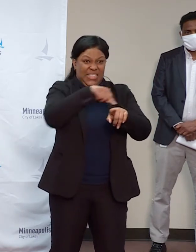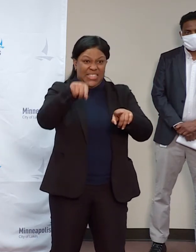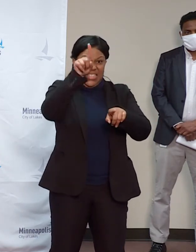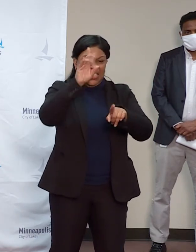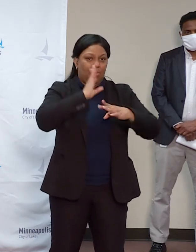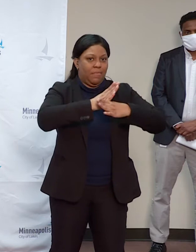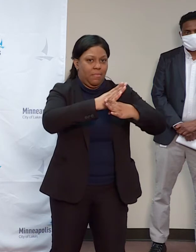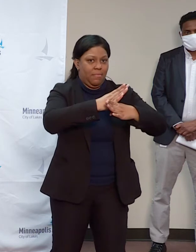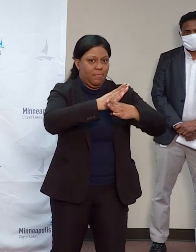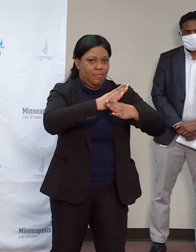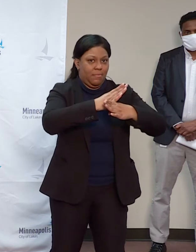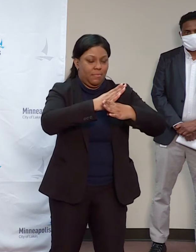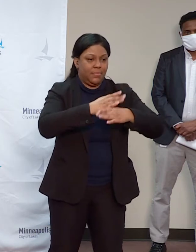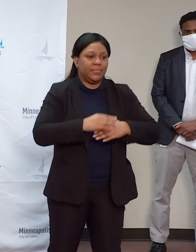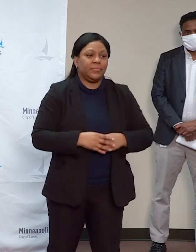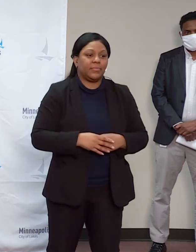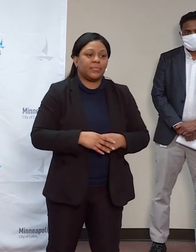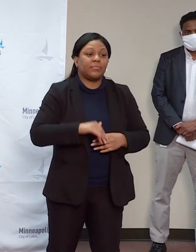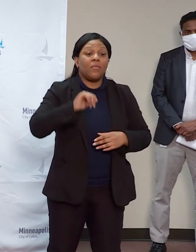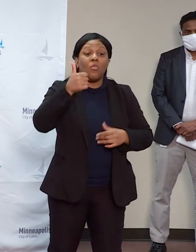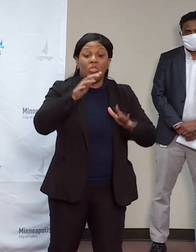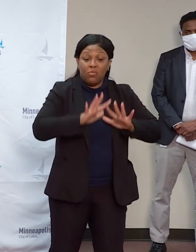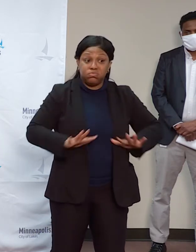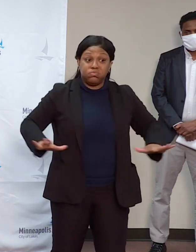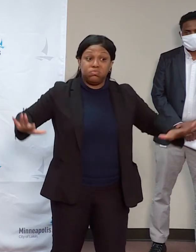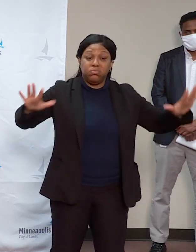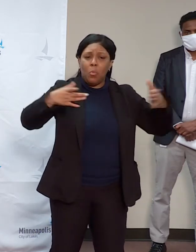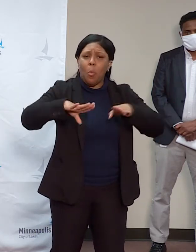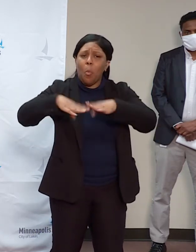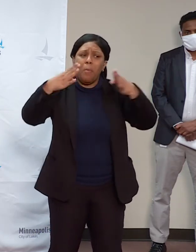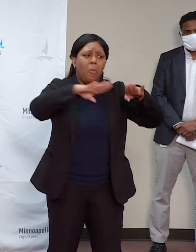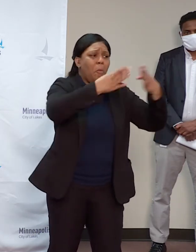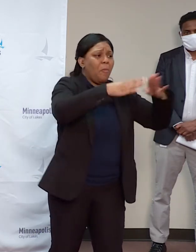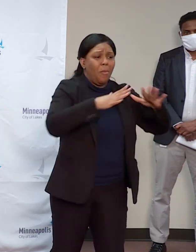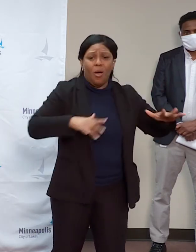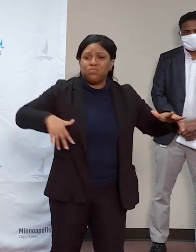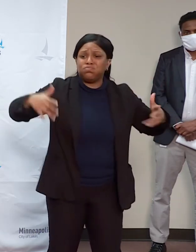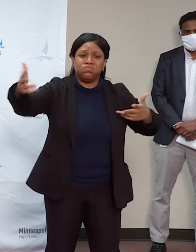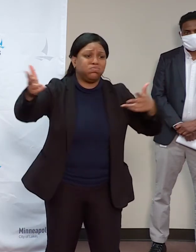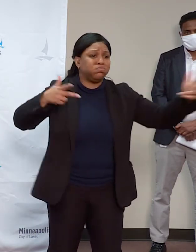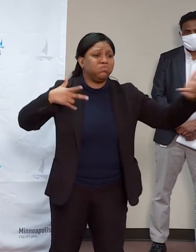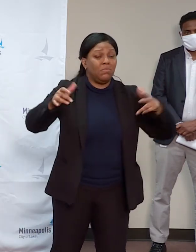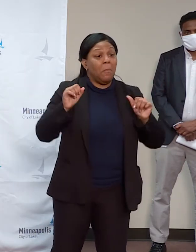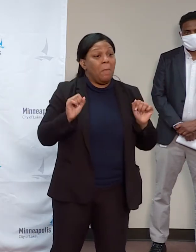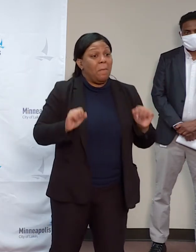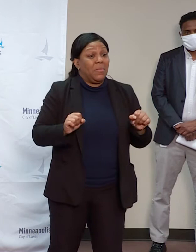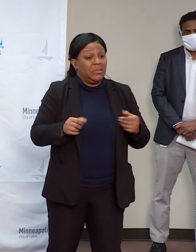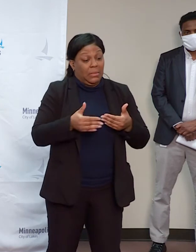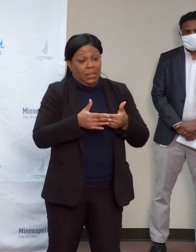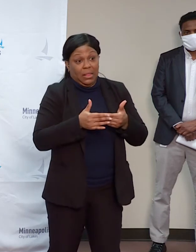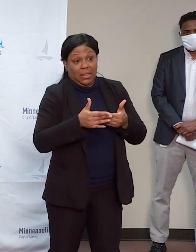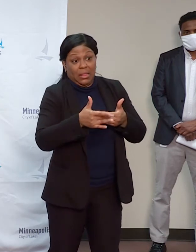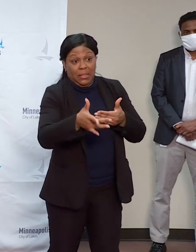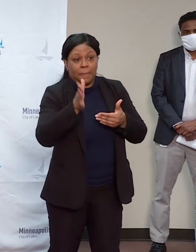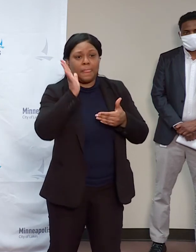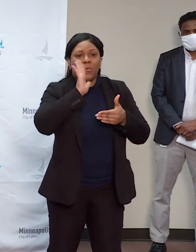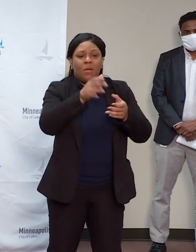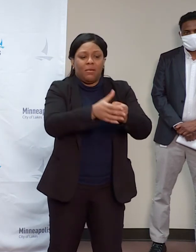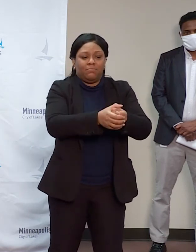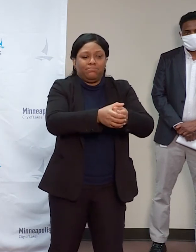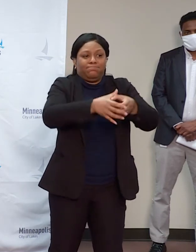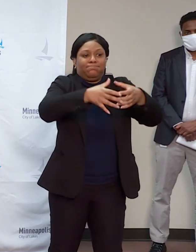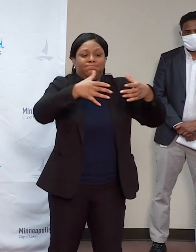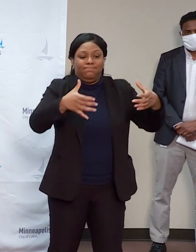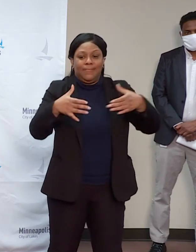remain open. However, future conditions may warrant additional street and sidewalk closures. LRT will continue to